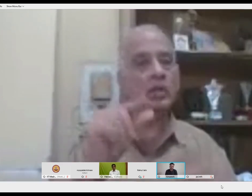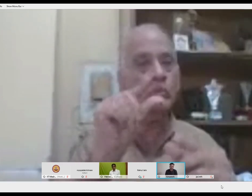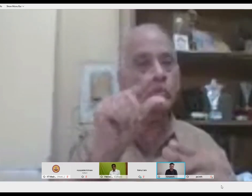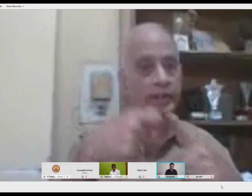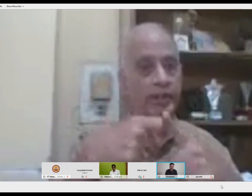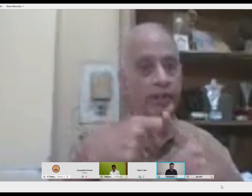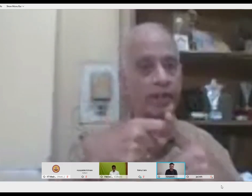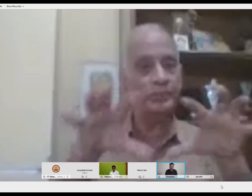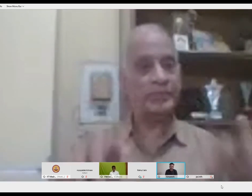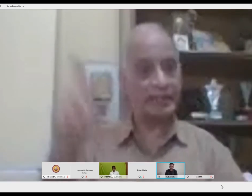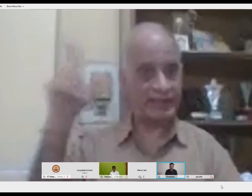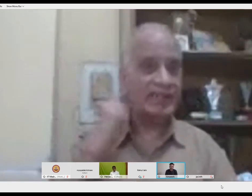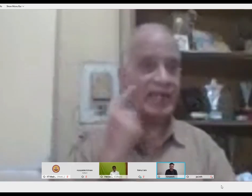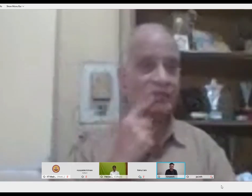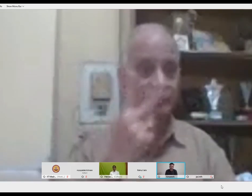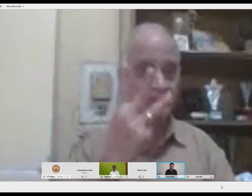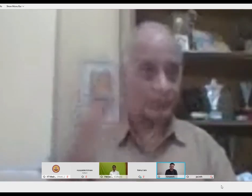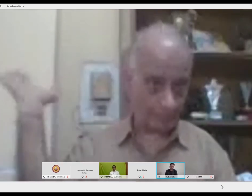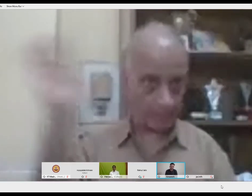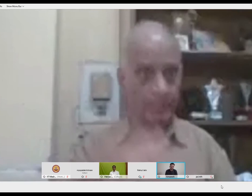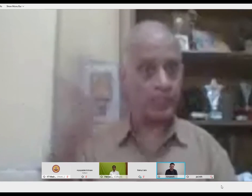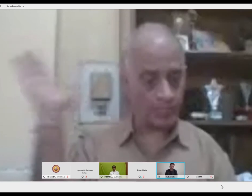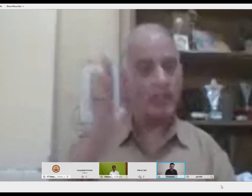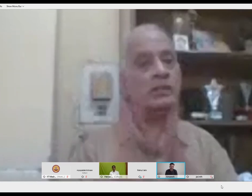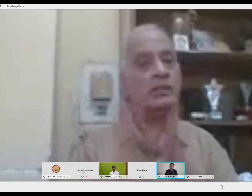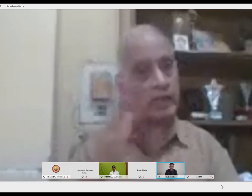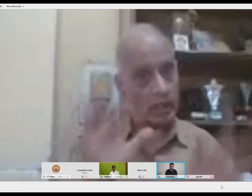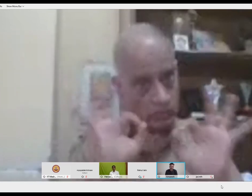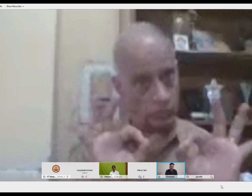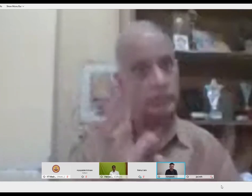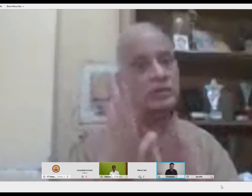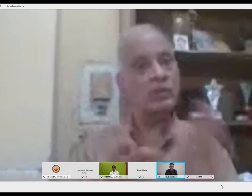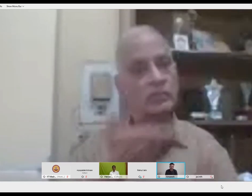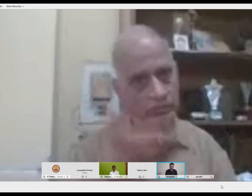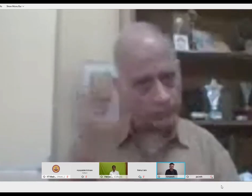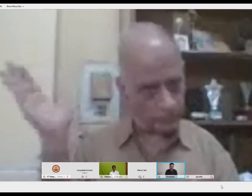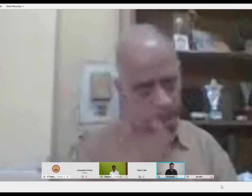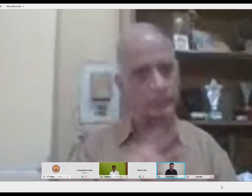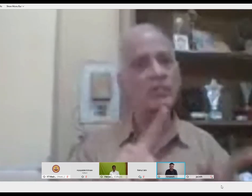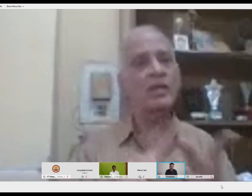with deaf children. So that is why that kind of decision was made.